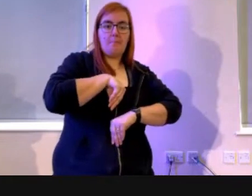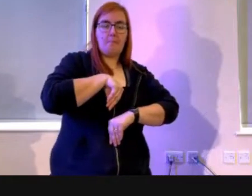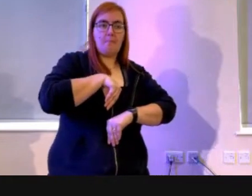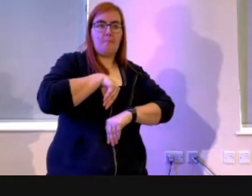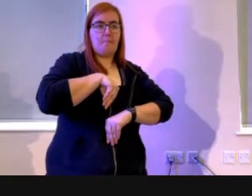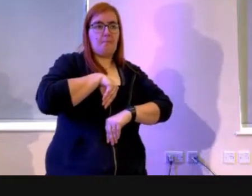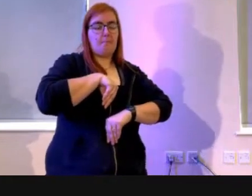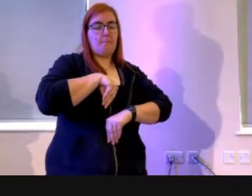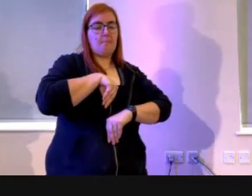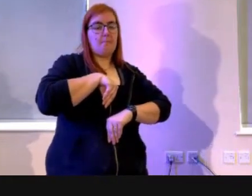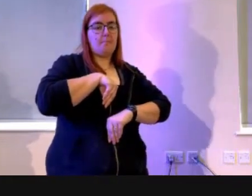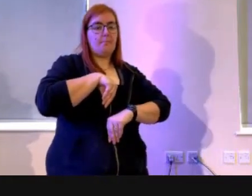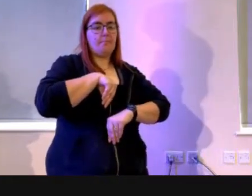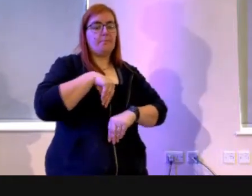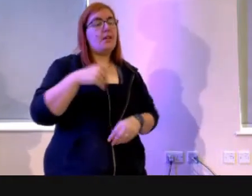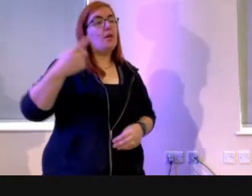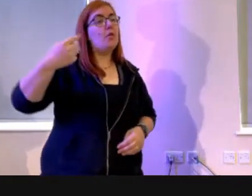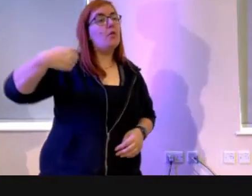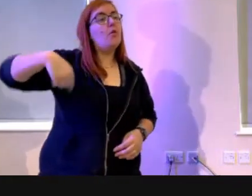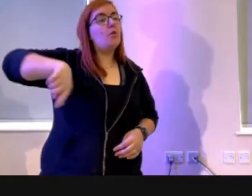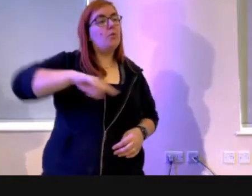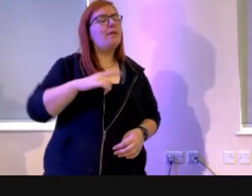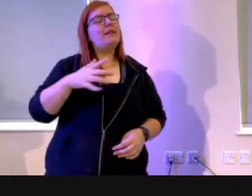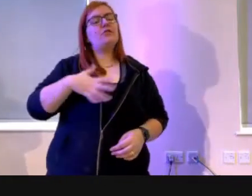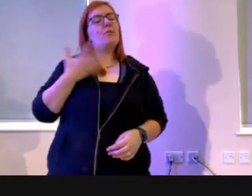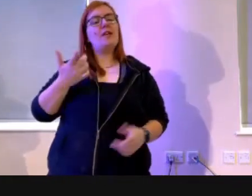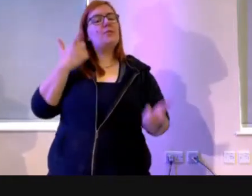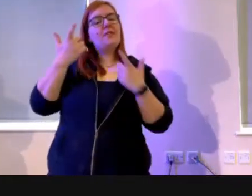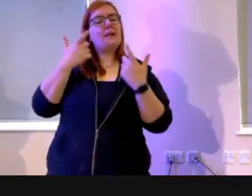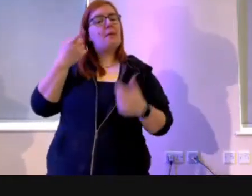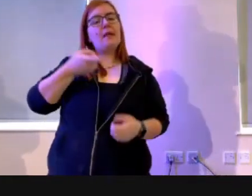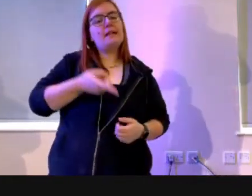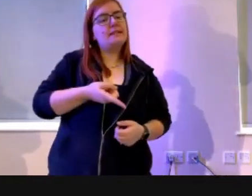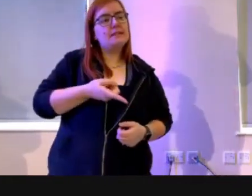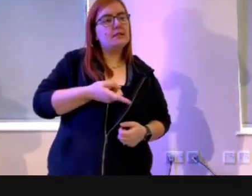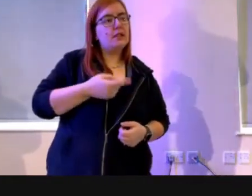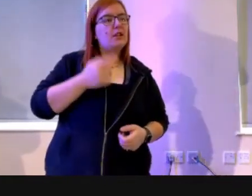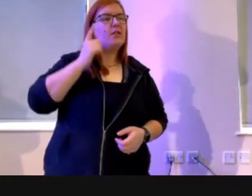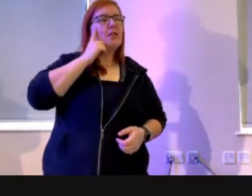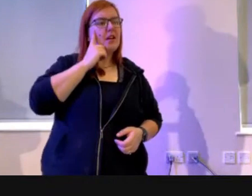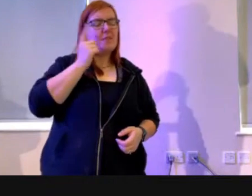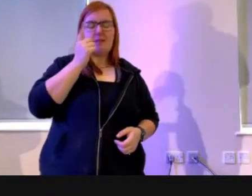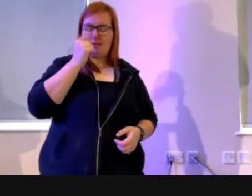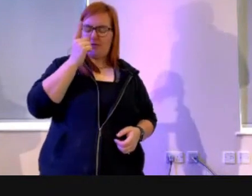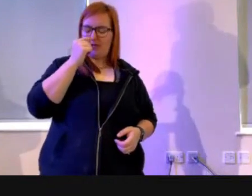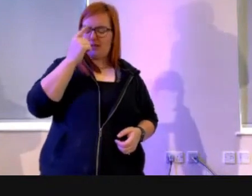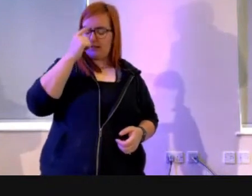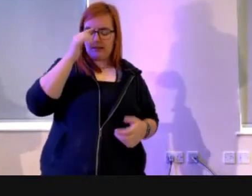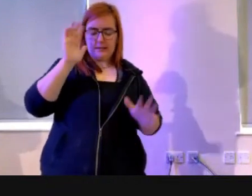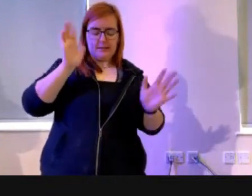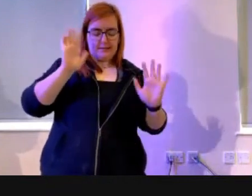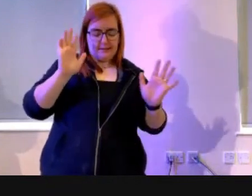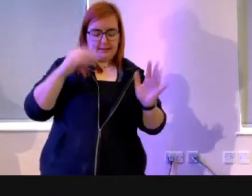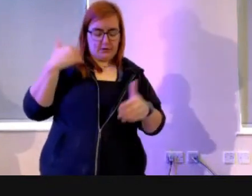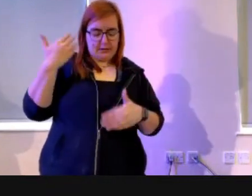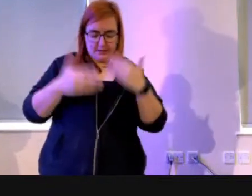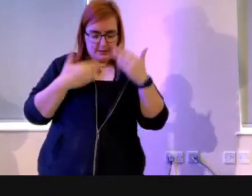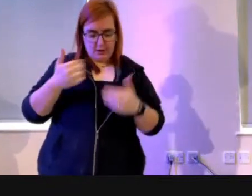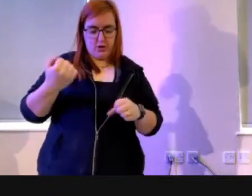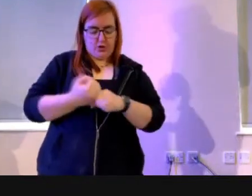And we like to maybe not think of that. We think maybe if I just keep my head down and I just do what I need to do and I just